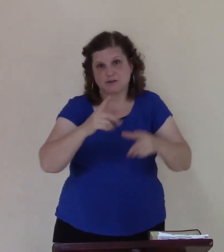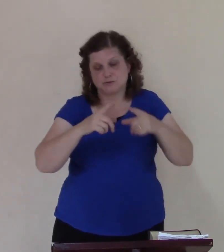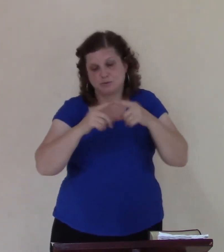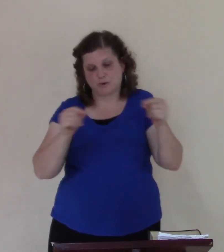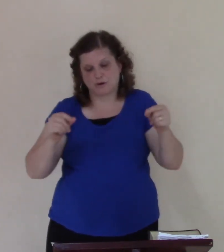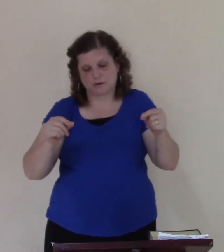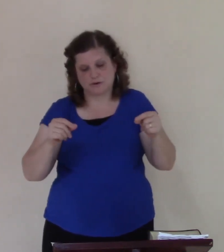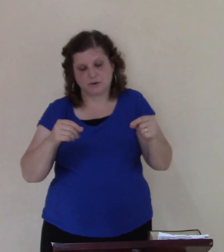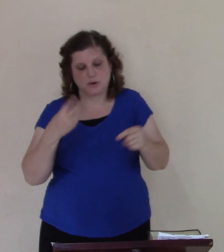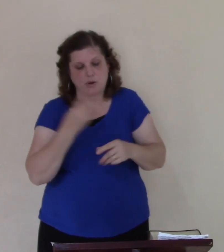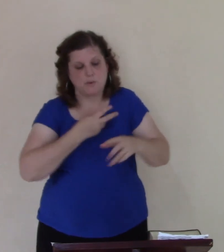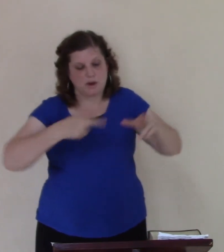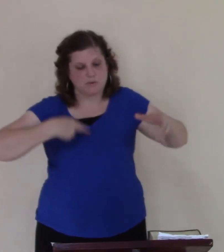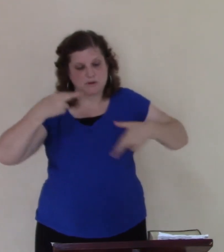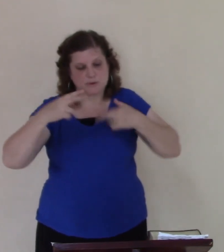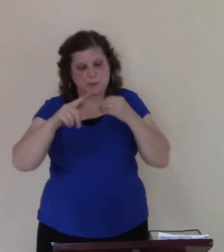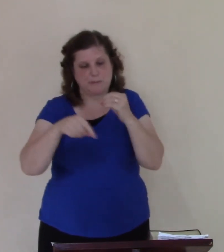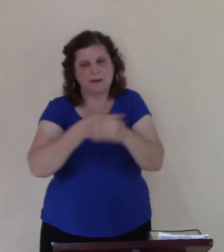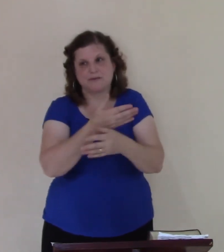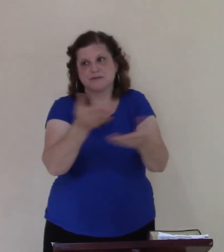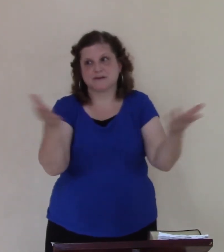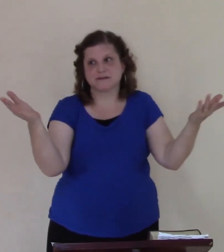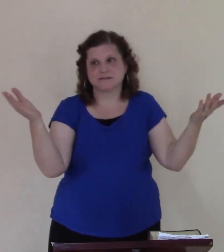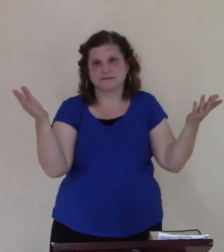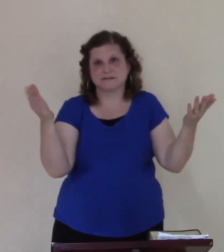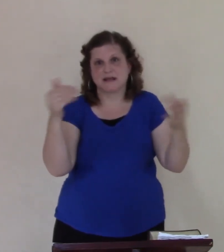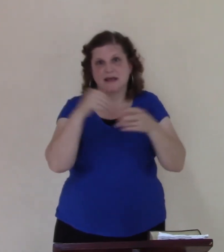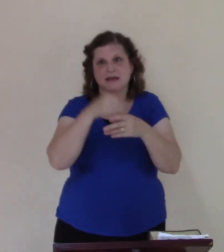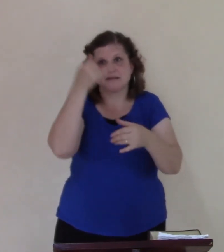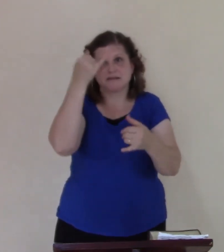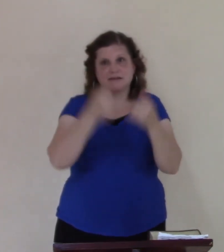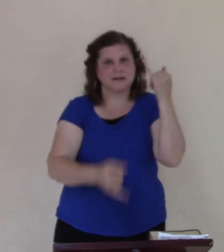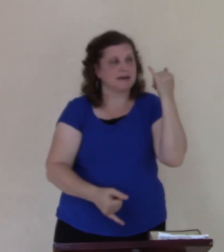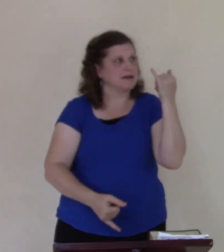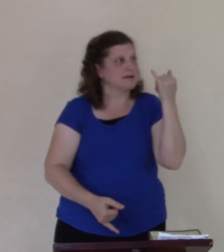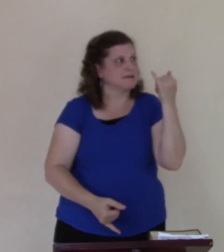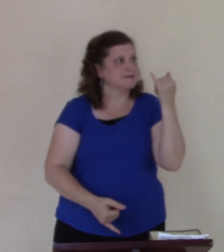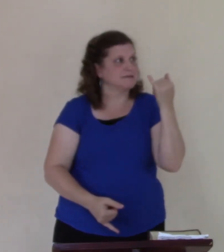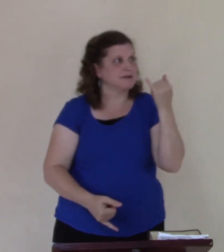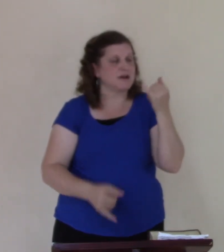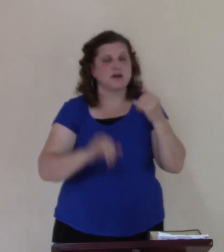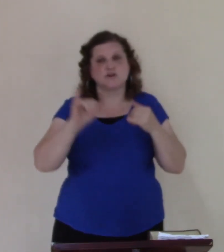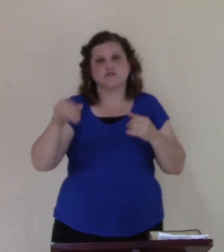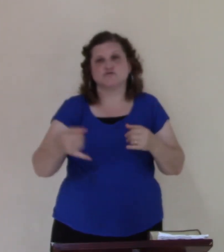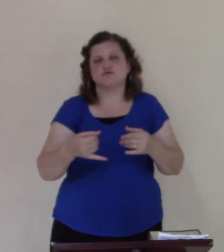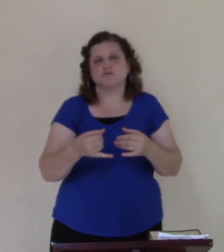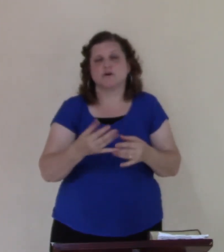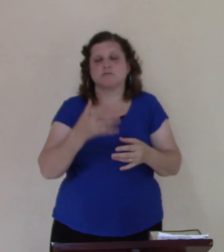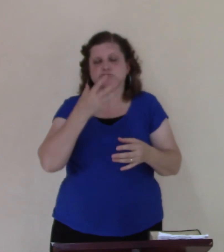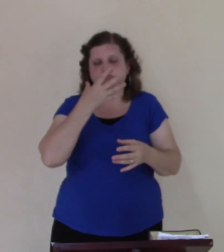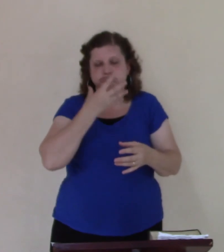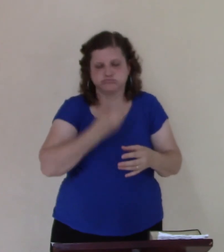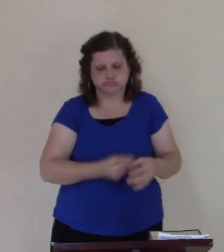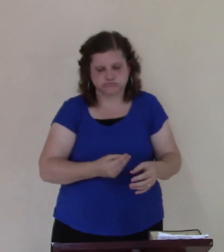these people get saved but in the end John Russell pressed he was defeated his hand he was a slave item